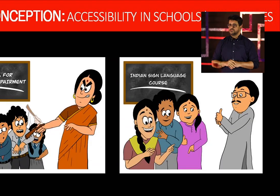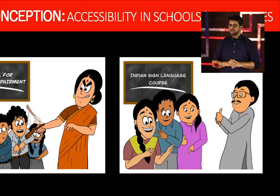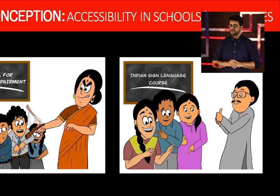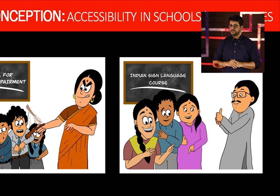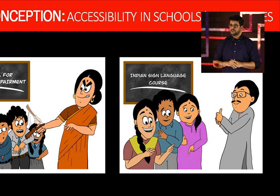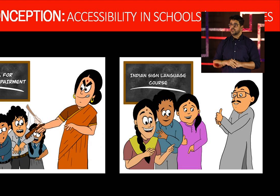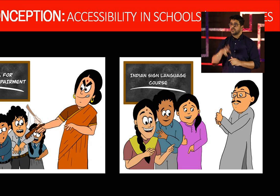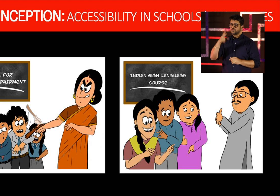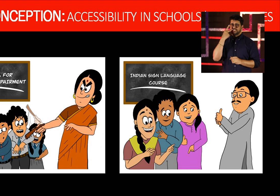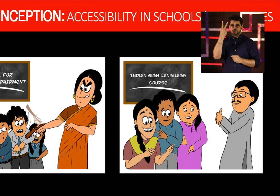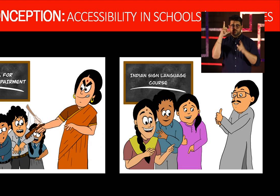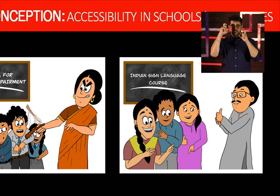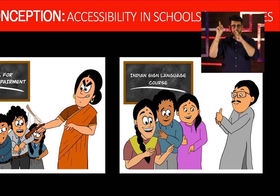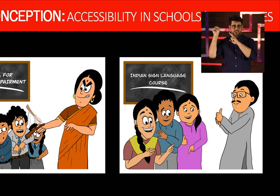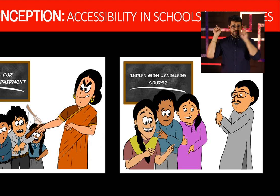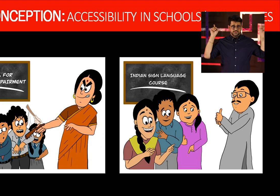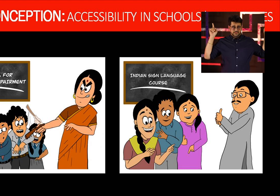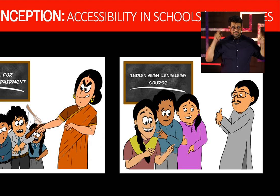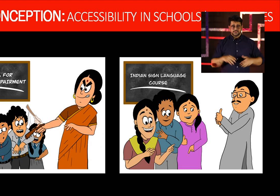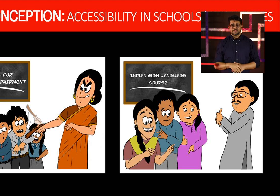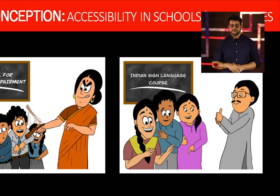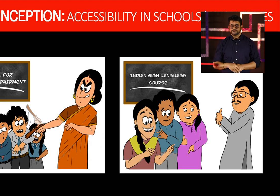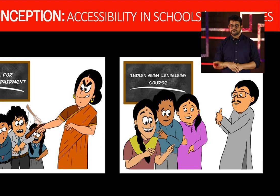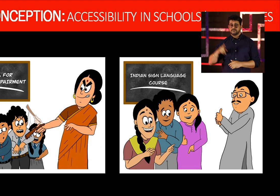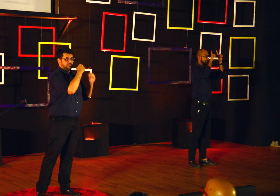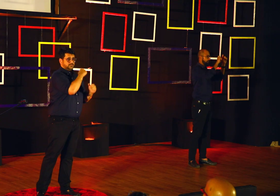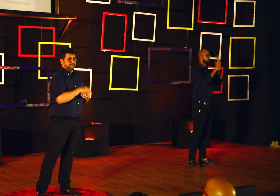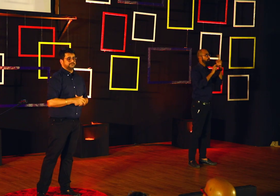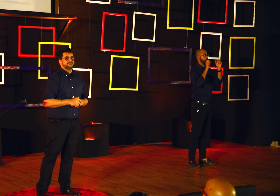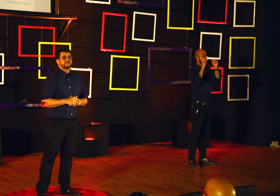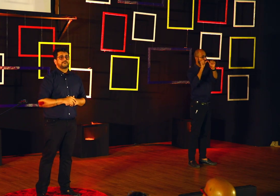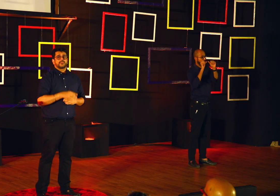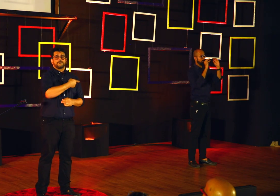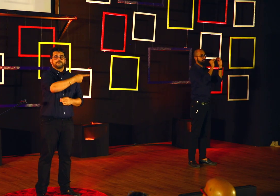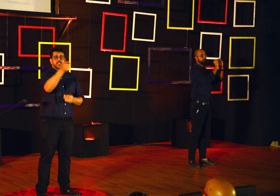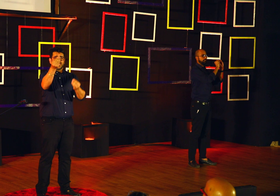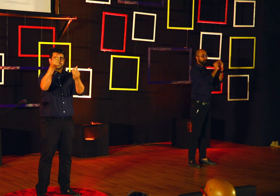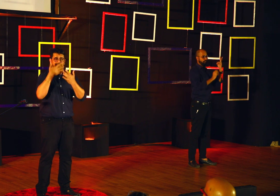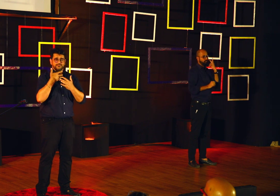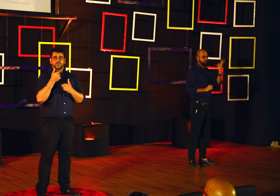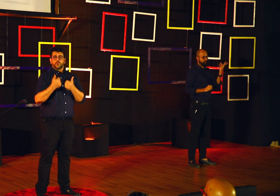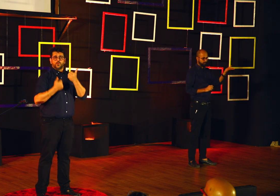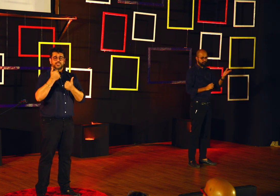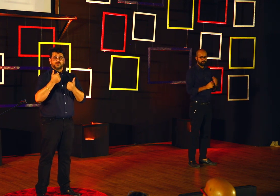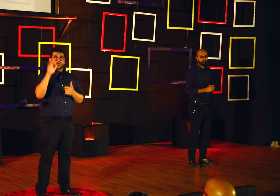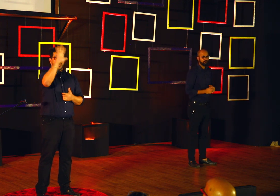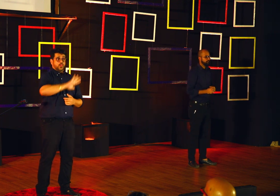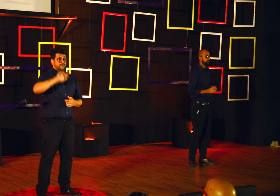You see two pictures, one on your left, the other on your right. There is A on the left and B on the right. We want you to tell us